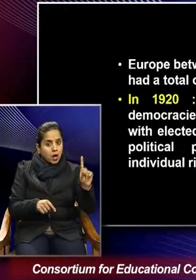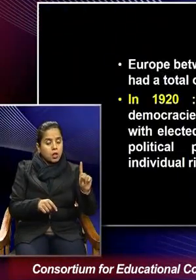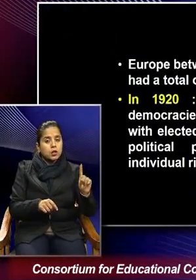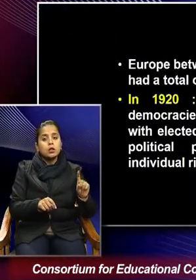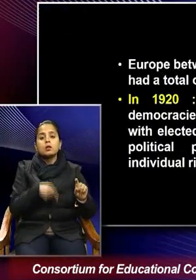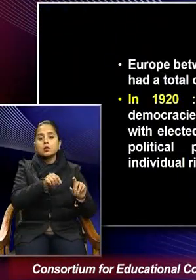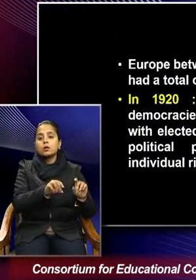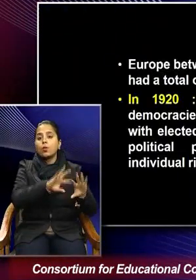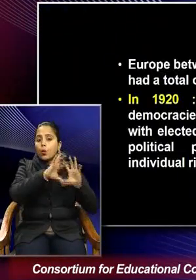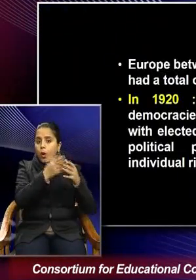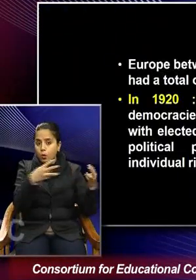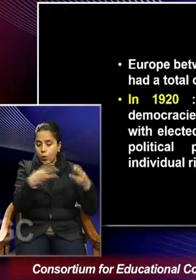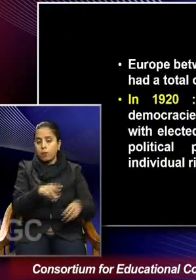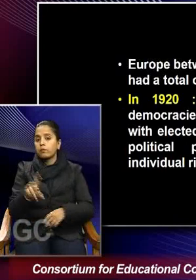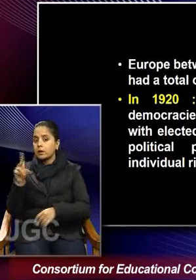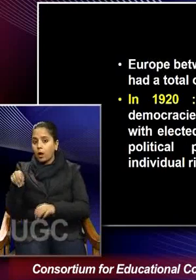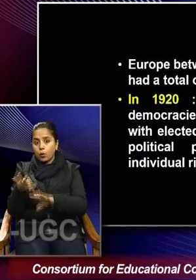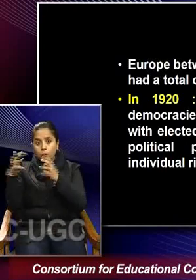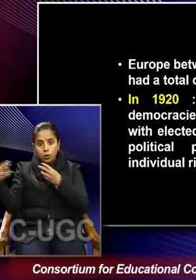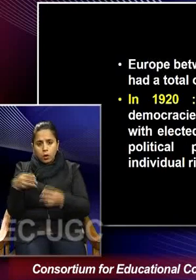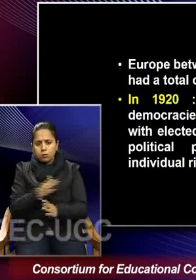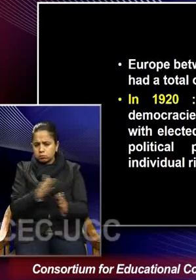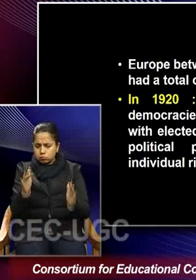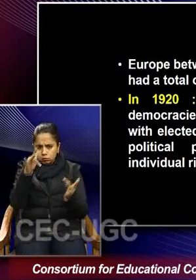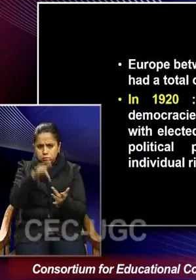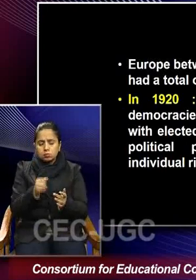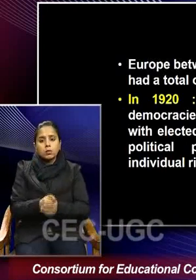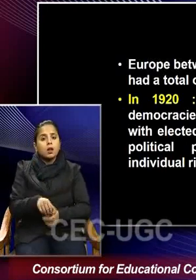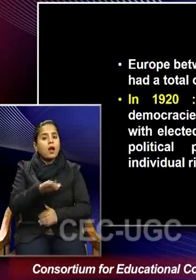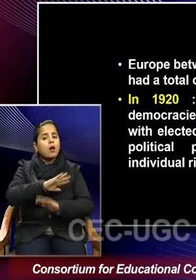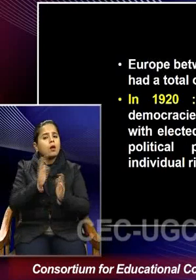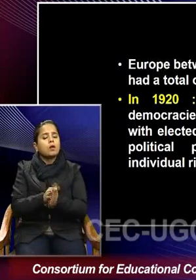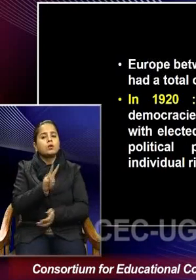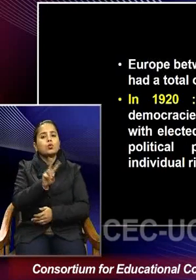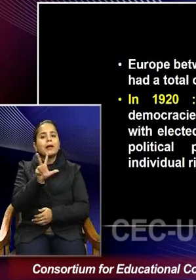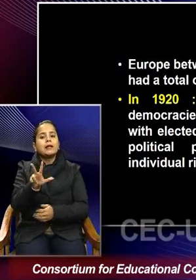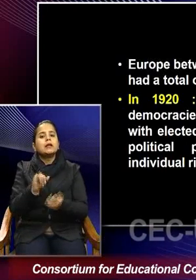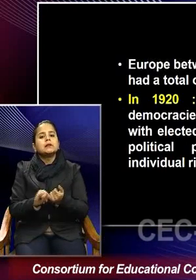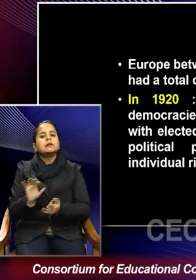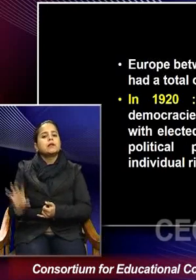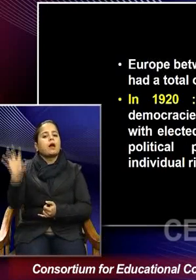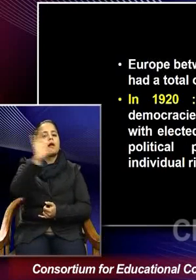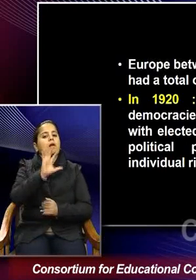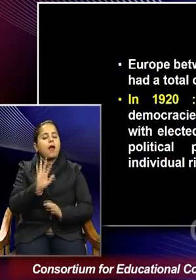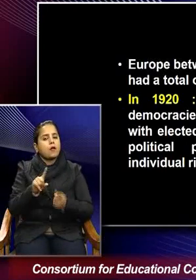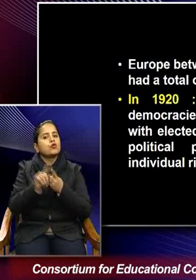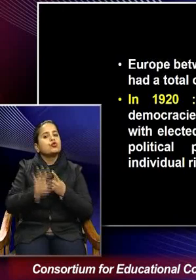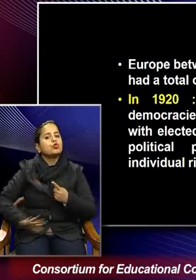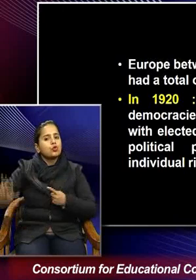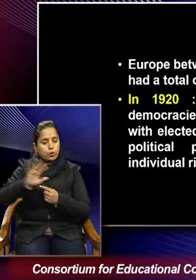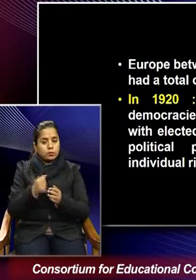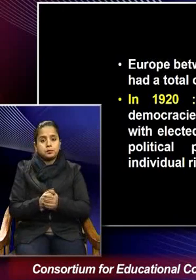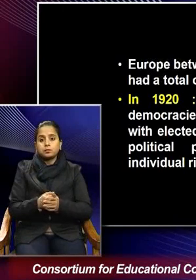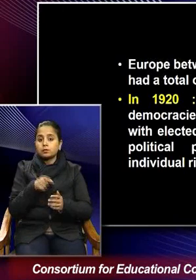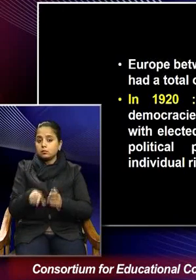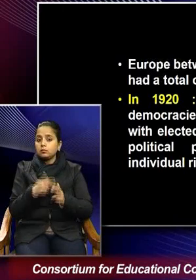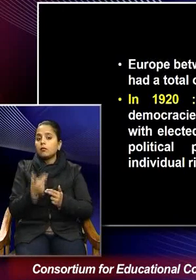world wars had a total of 28 states. And this tells you the